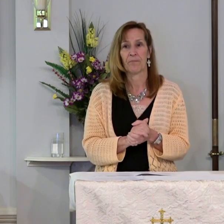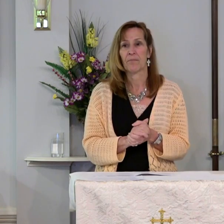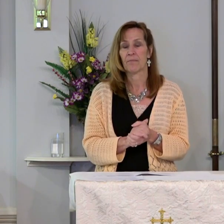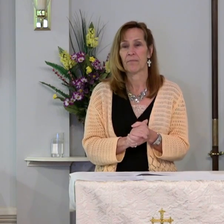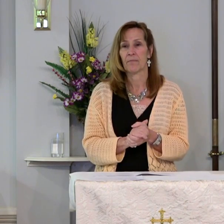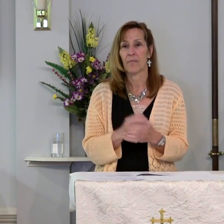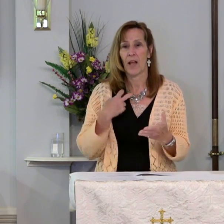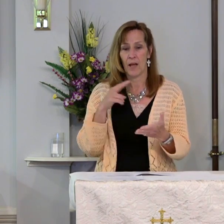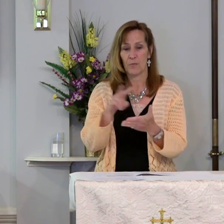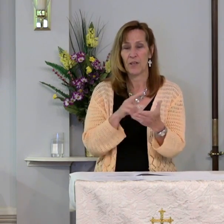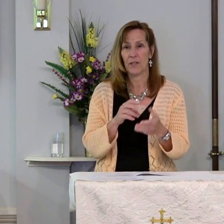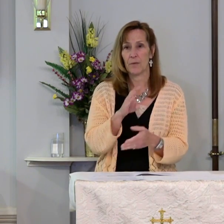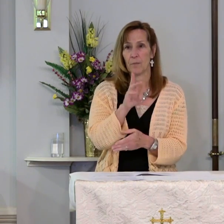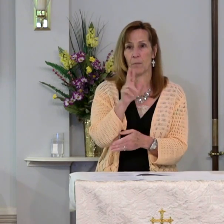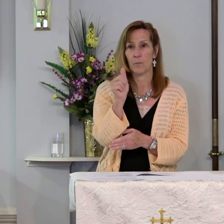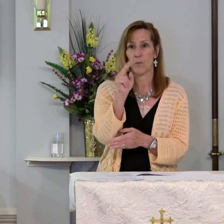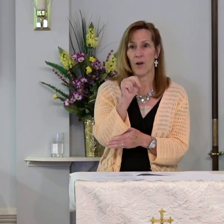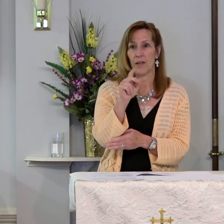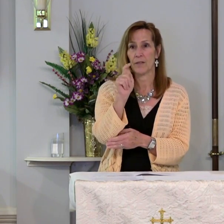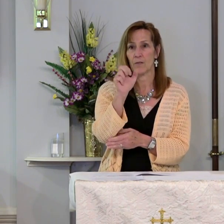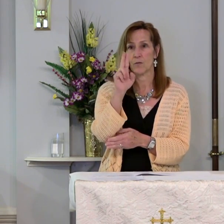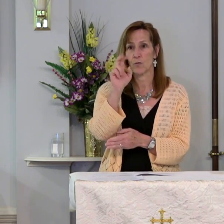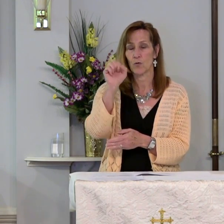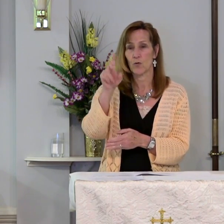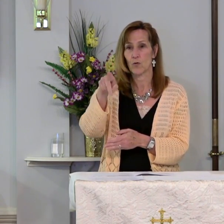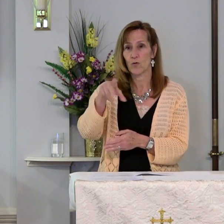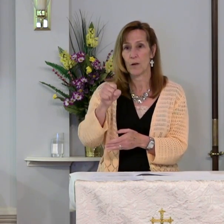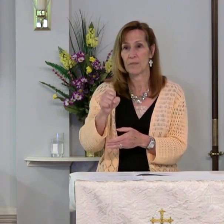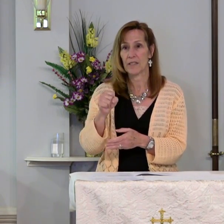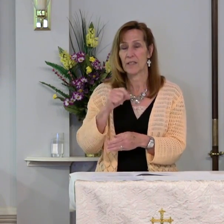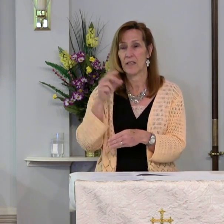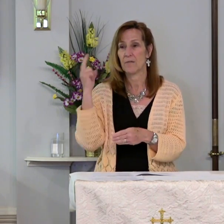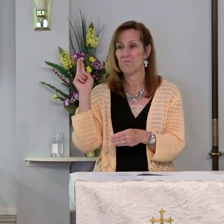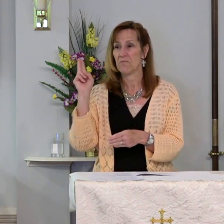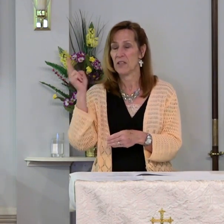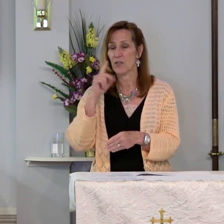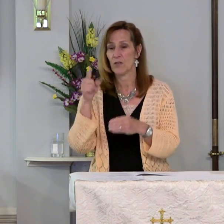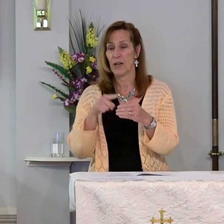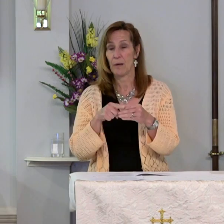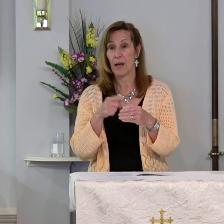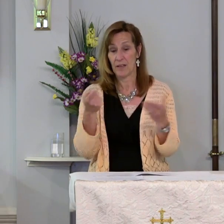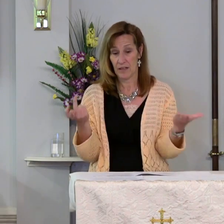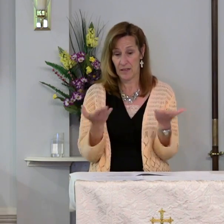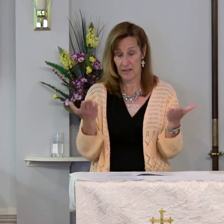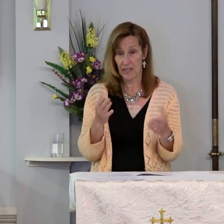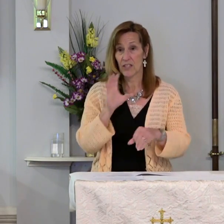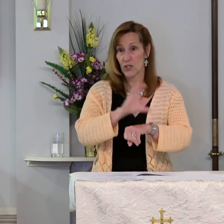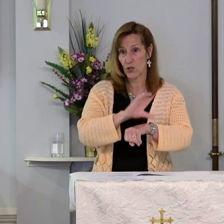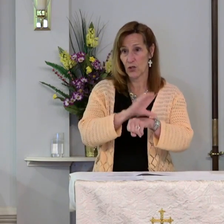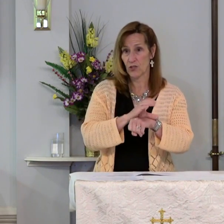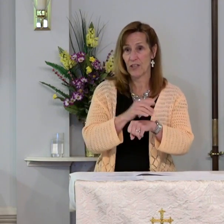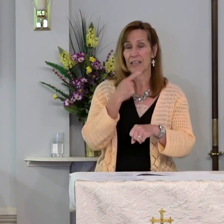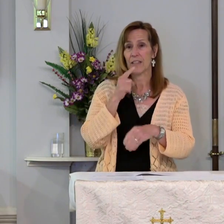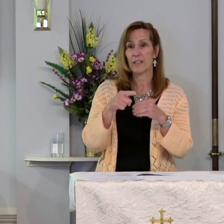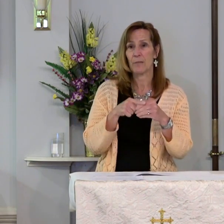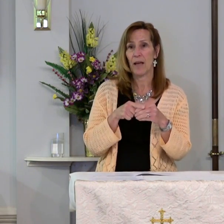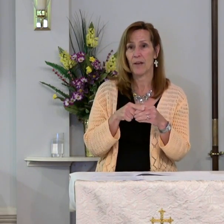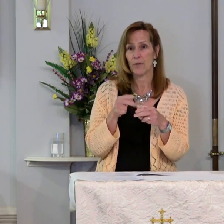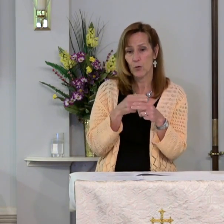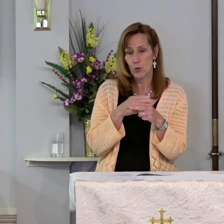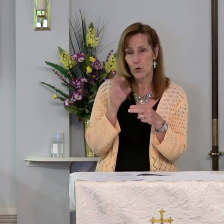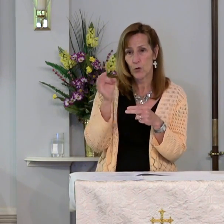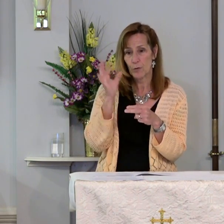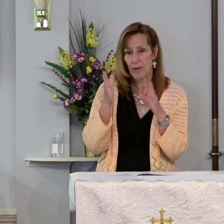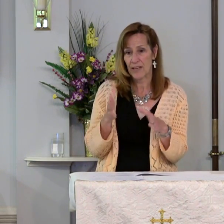I'm reading Brian Trump's History of Trinity, which tells of short pastorates,